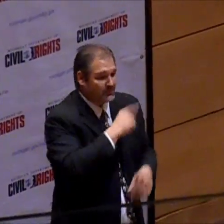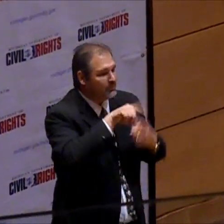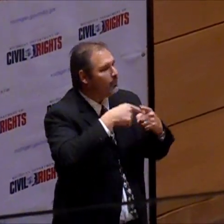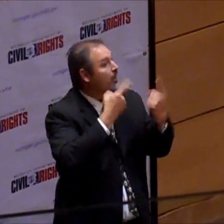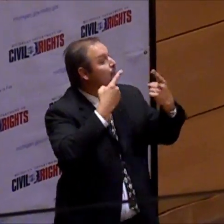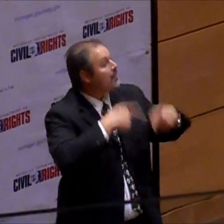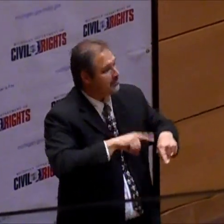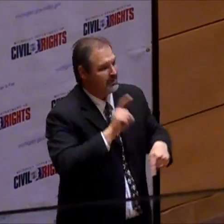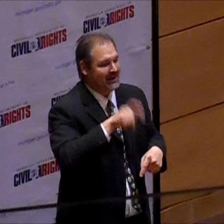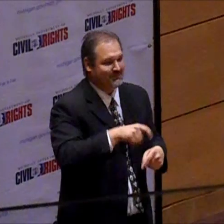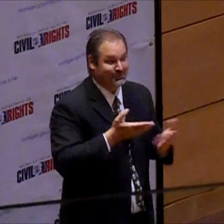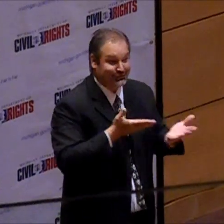And I'm hoping we can benefit farms.